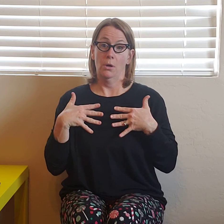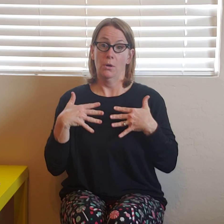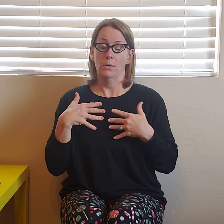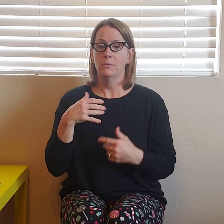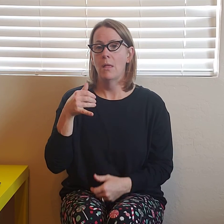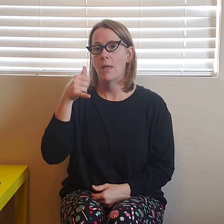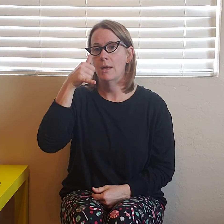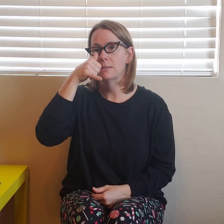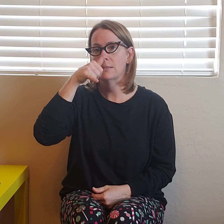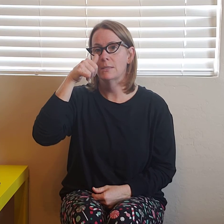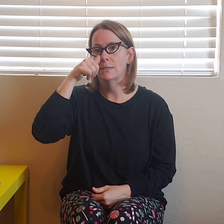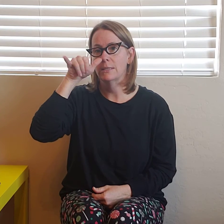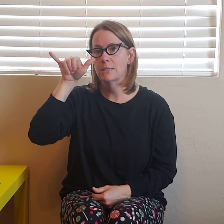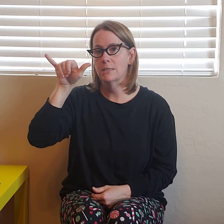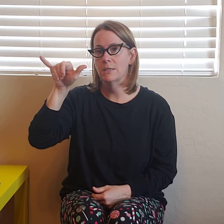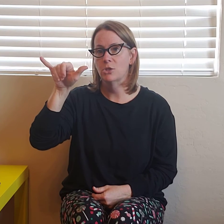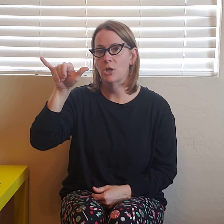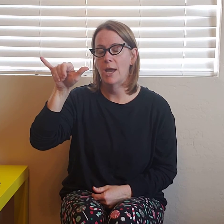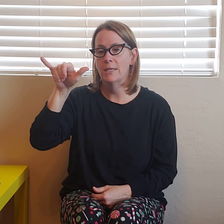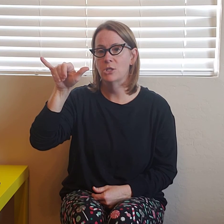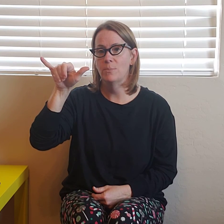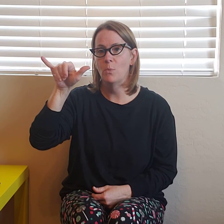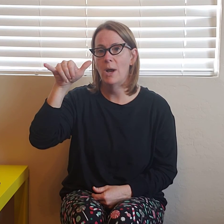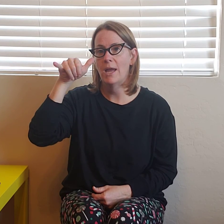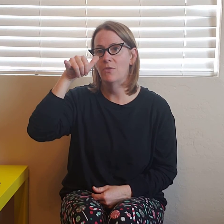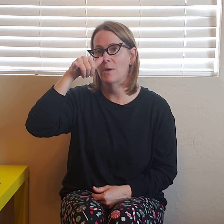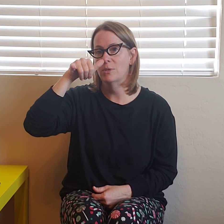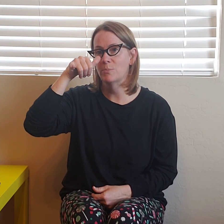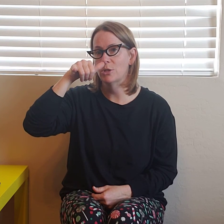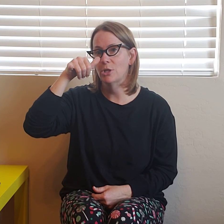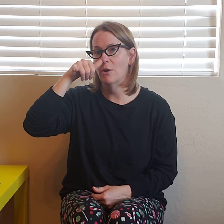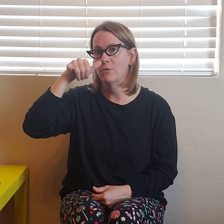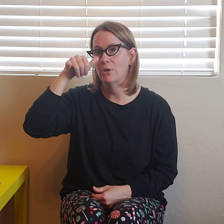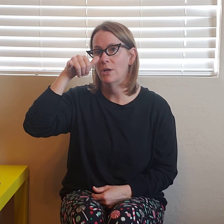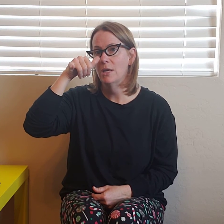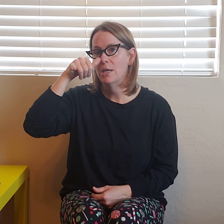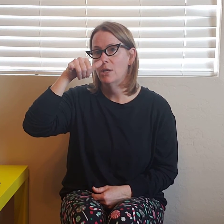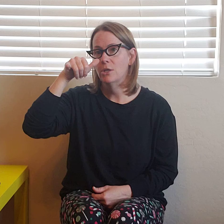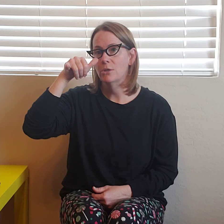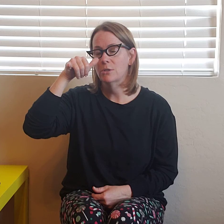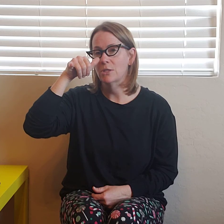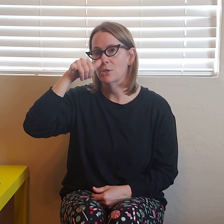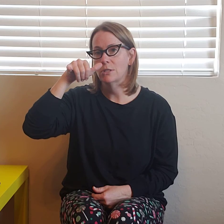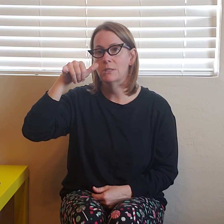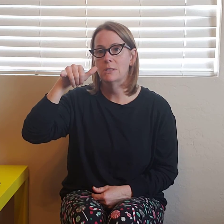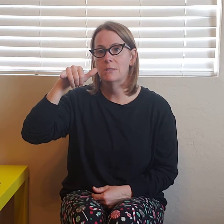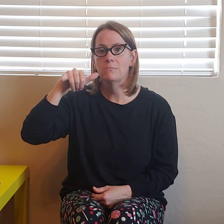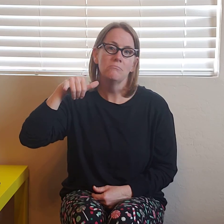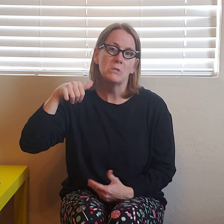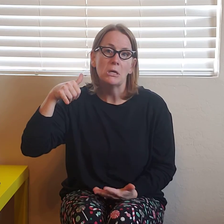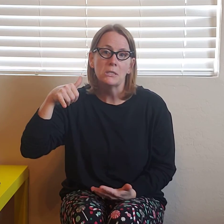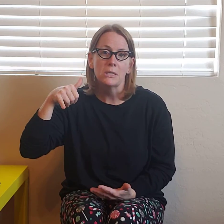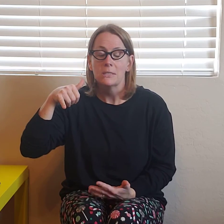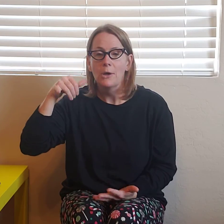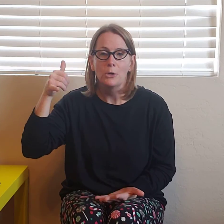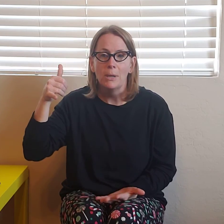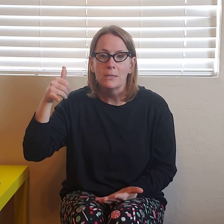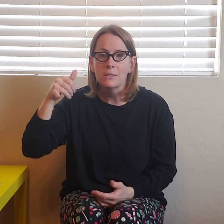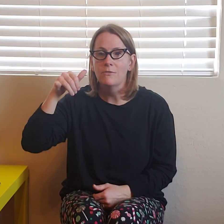and silly silly is your handshake wide thumb is brushing up your nose as your tongue sticks out or you make a silly